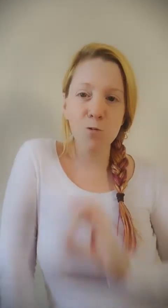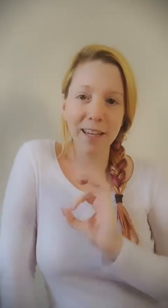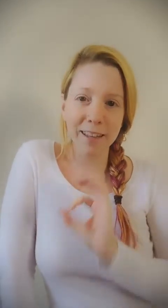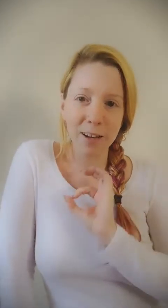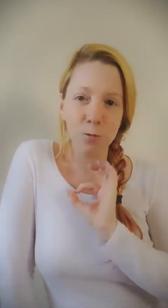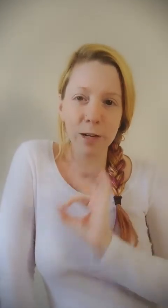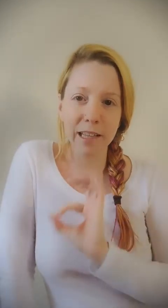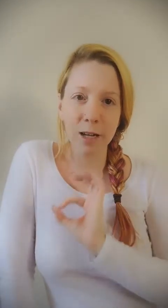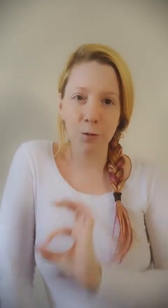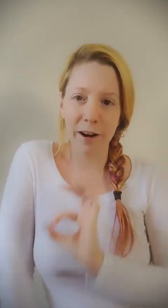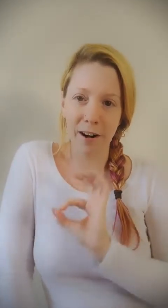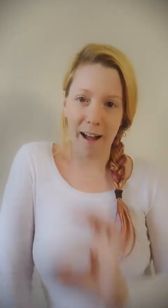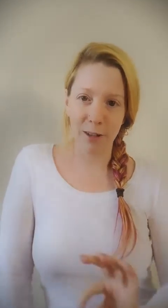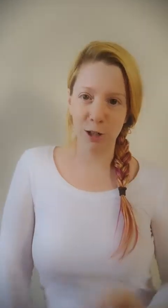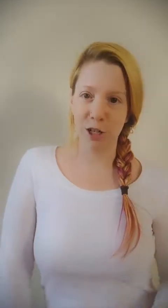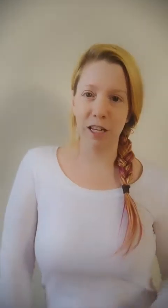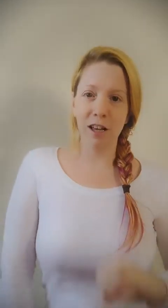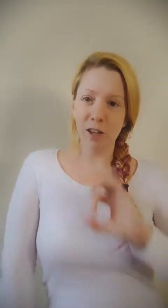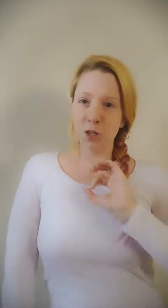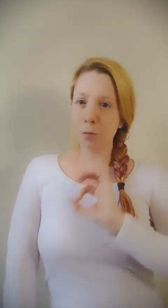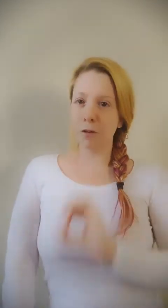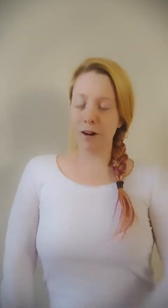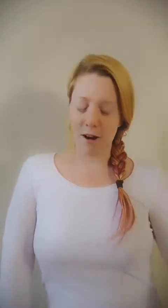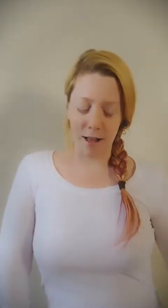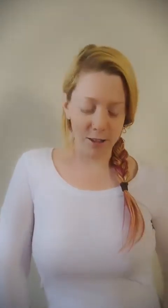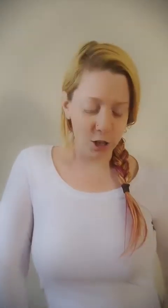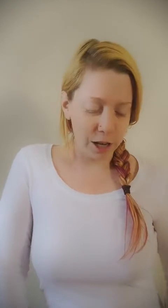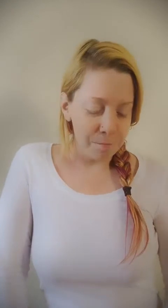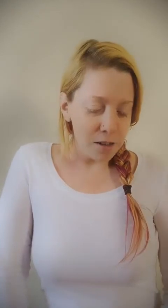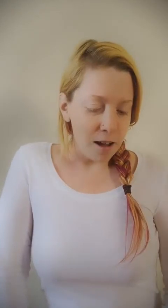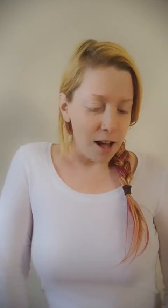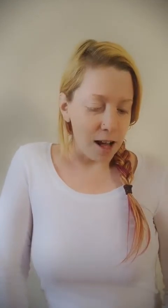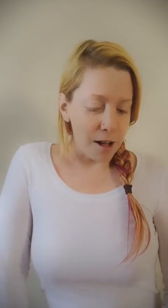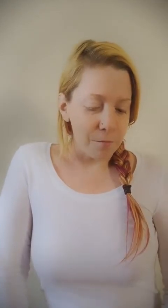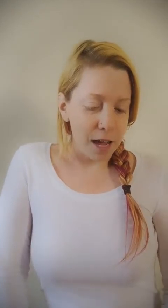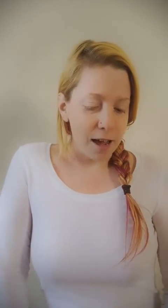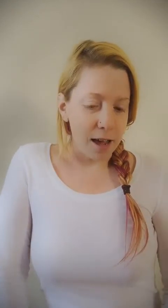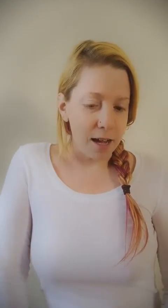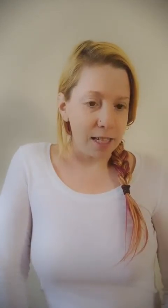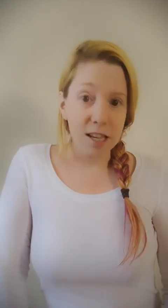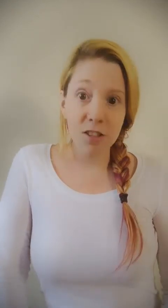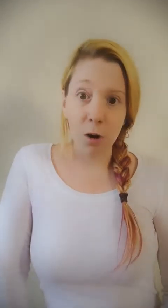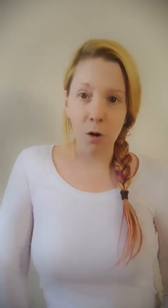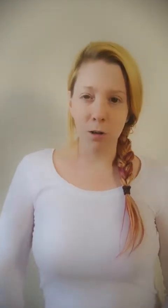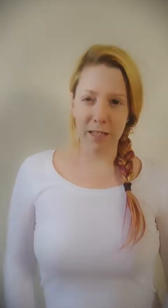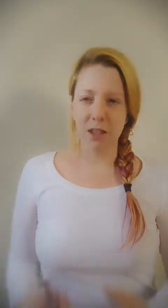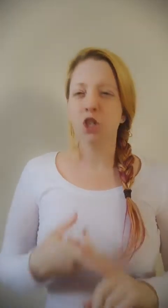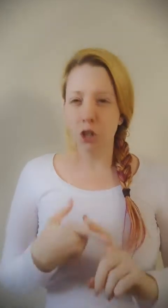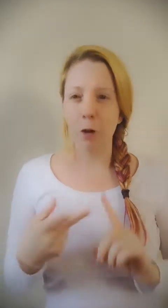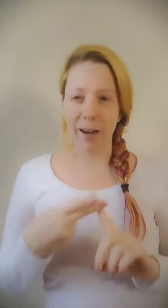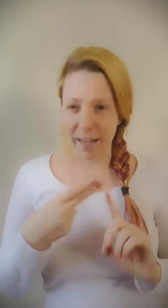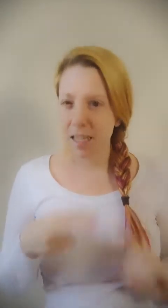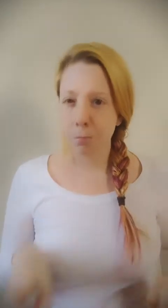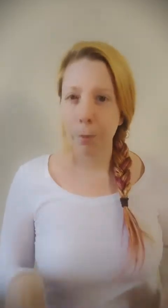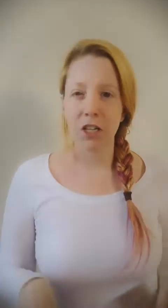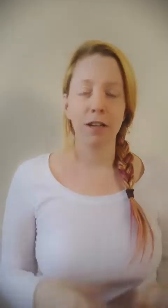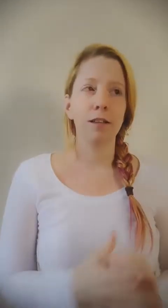really, really rare allergy, super rare allergy. And in the cold, in the snow and ice particularly,